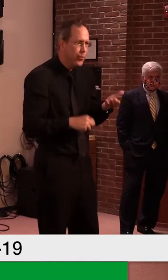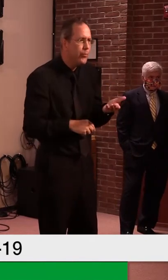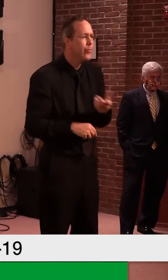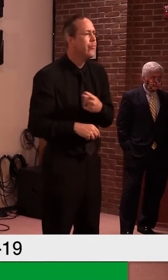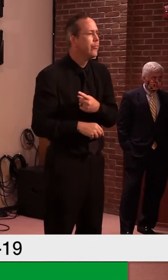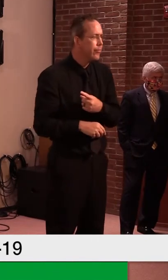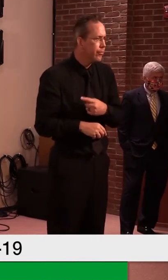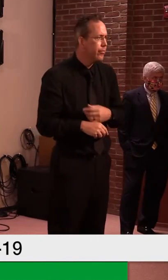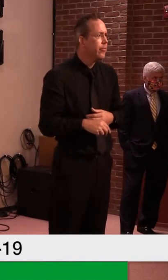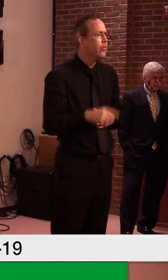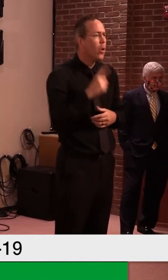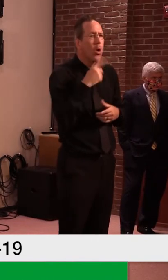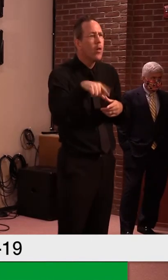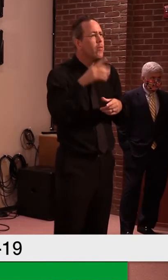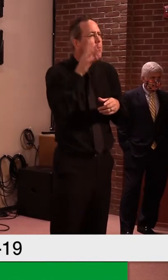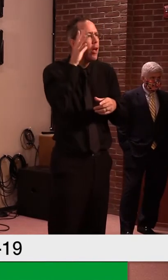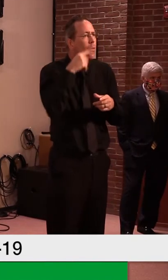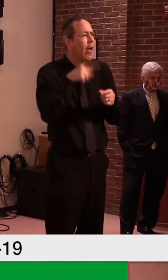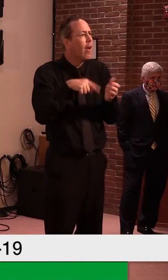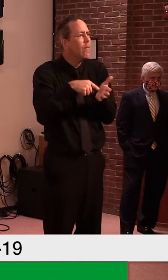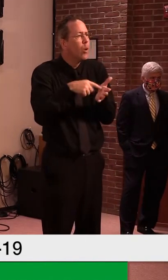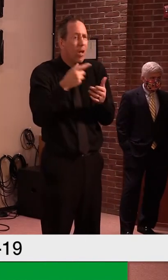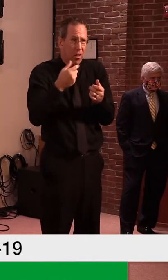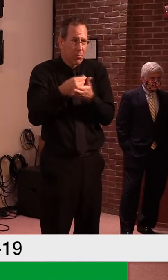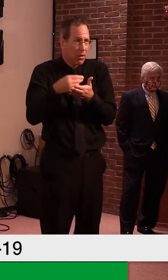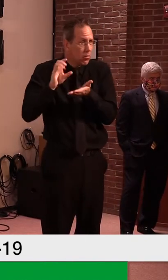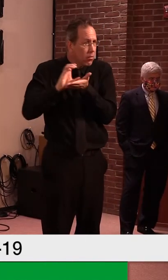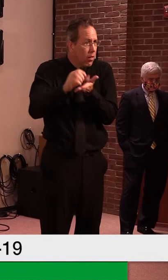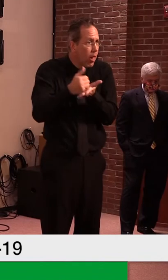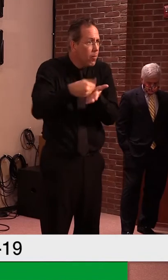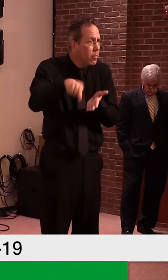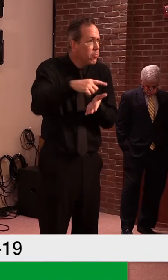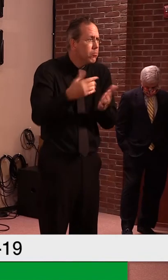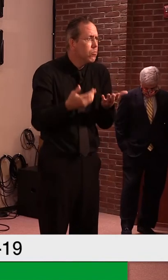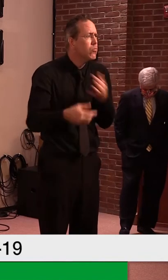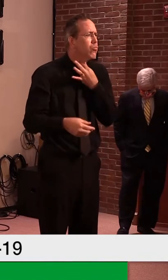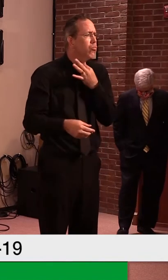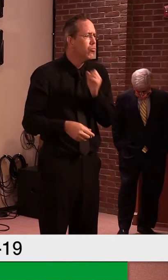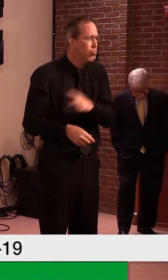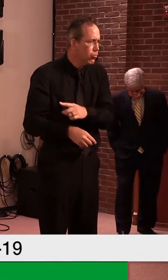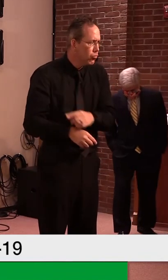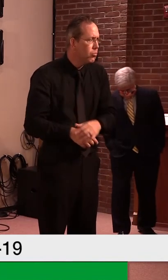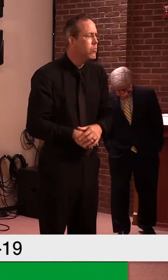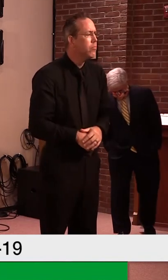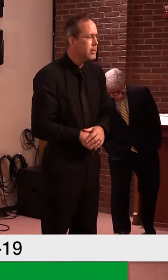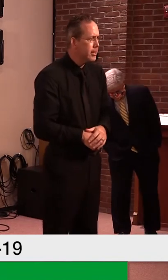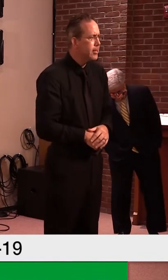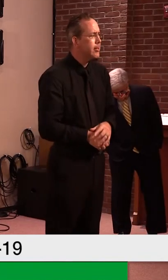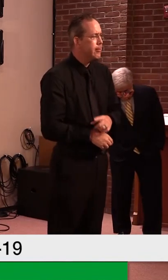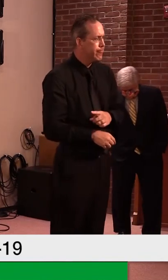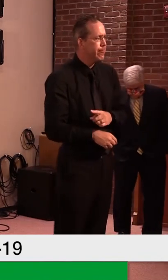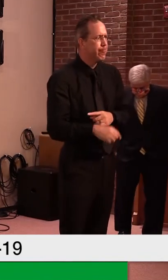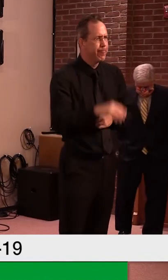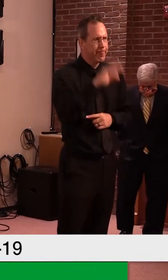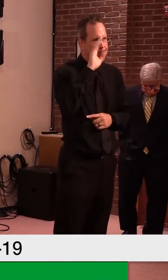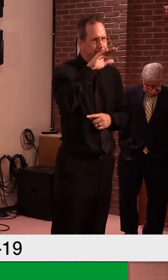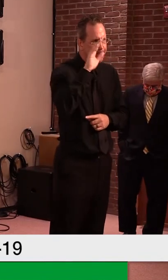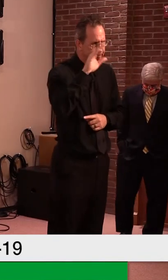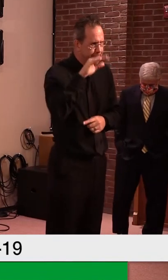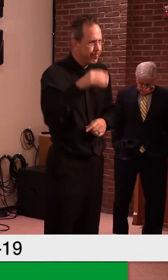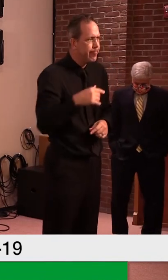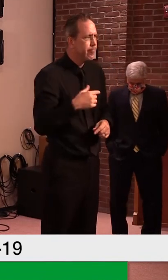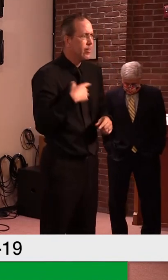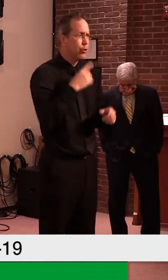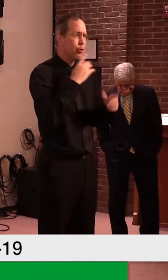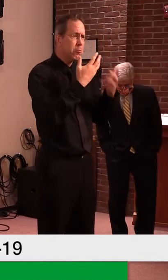perfect. Um, but on the other hand, you do need some parts and flexibility in the local district. So I am very concerned about equal opportunity